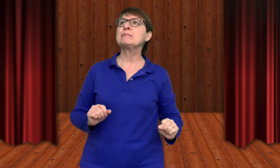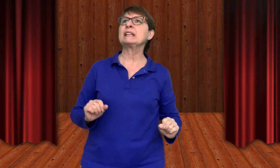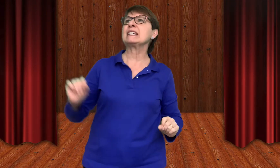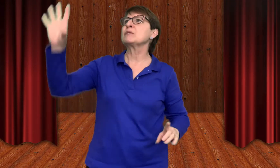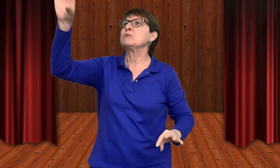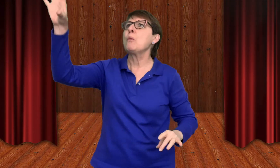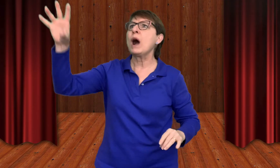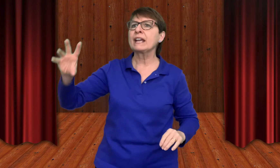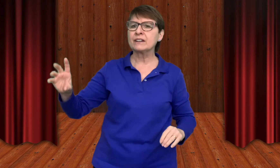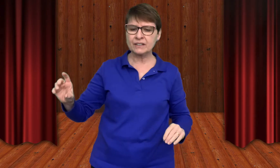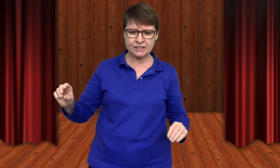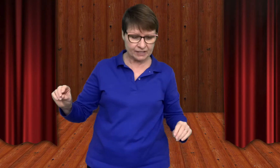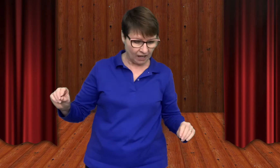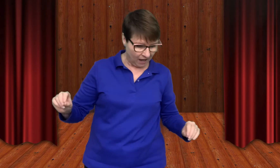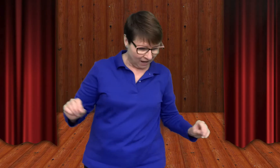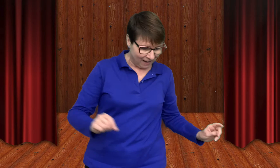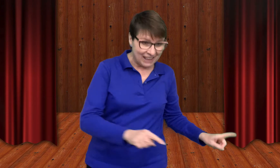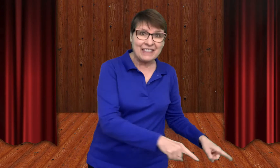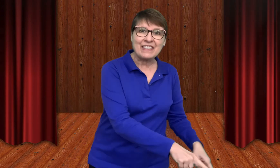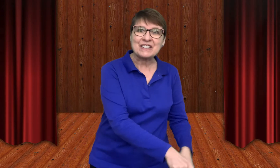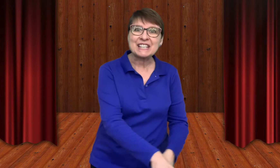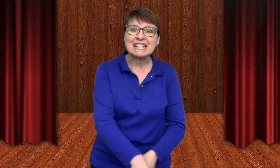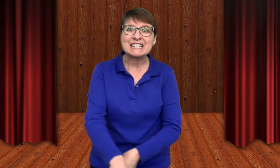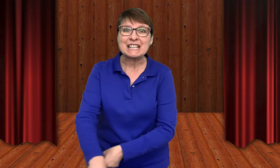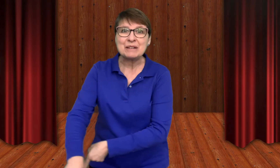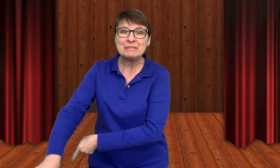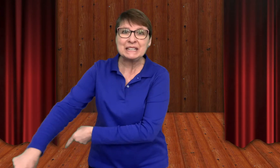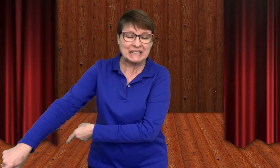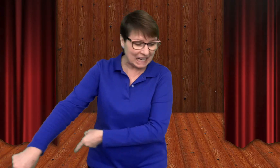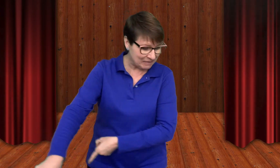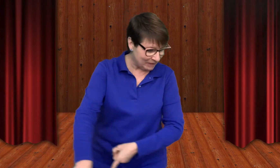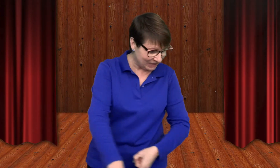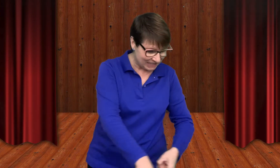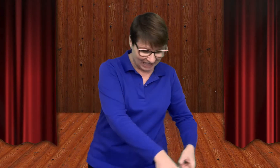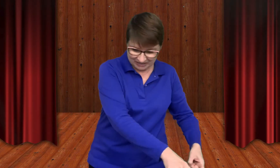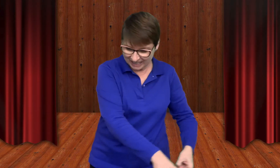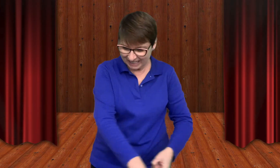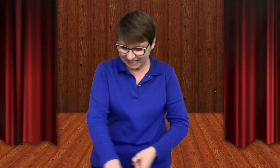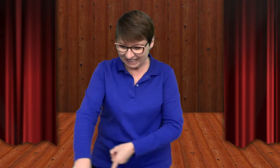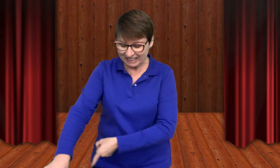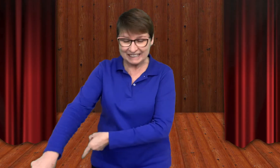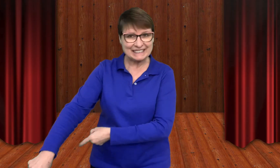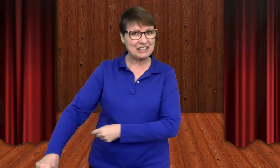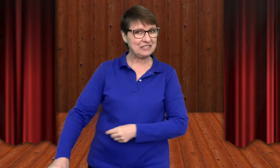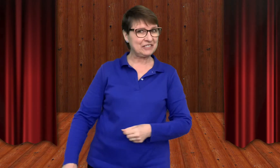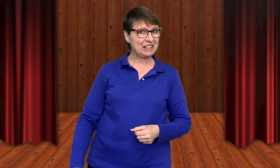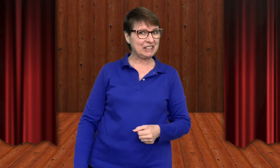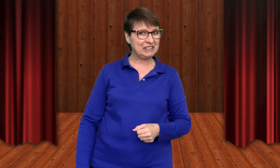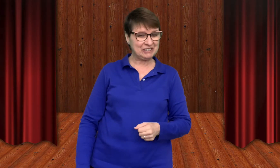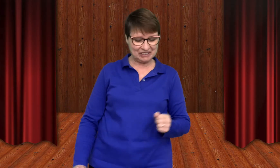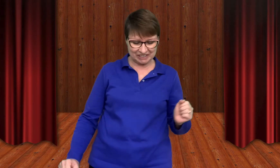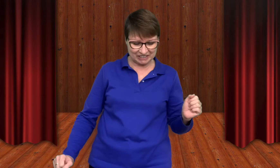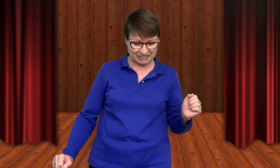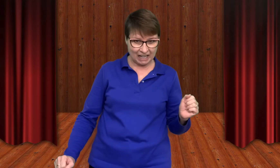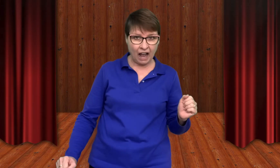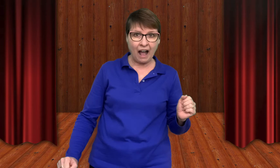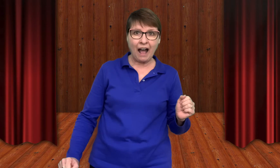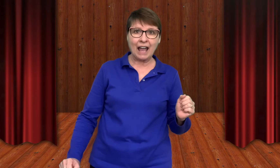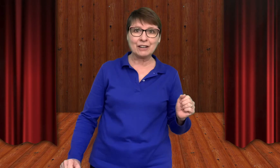place and wires. There's an assembly line belt down here. Very cool. And